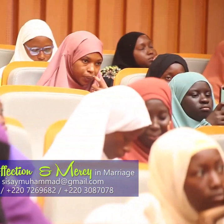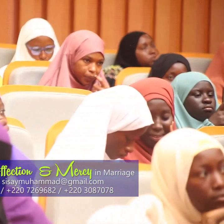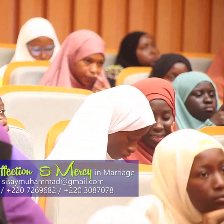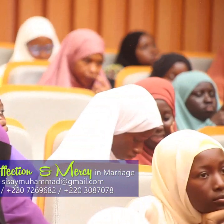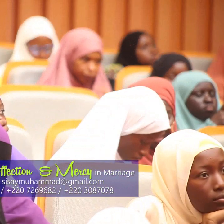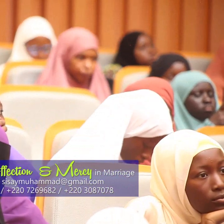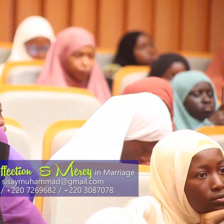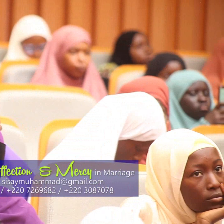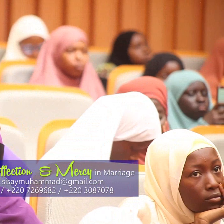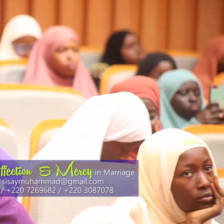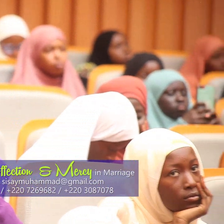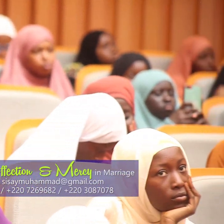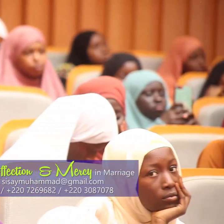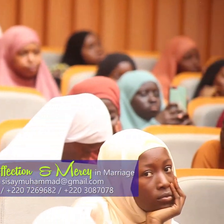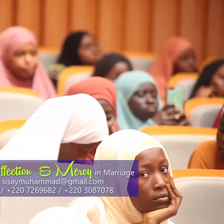that the mahabba will do